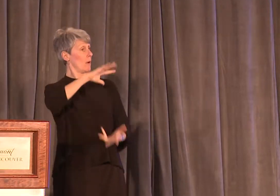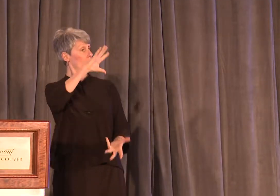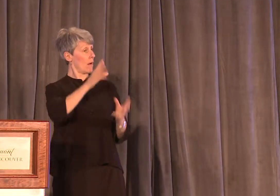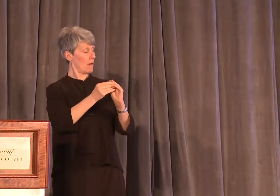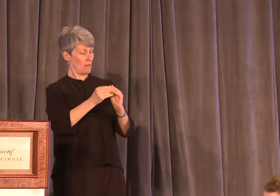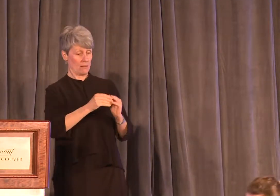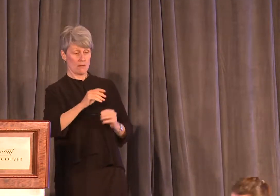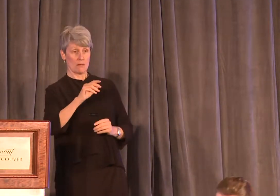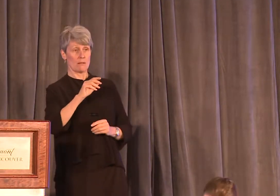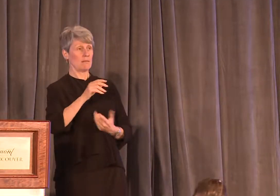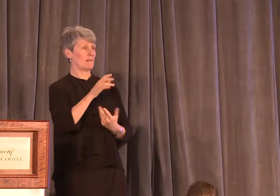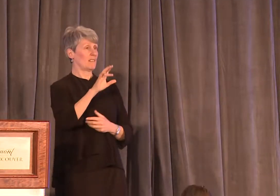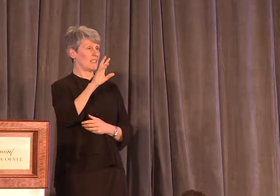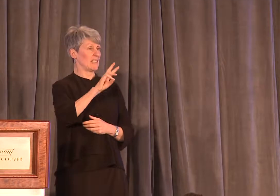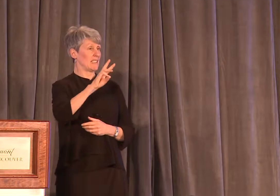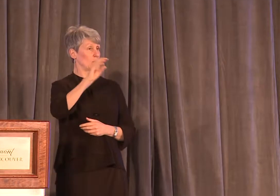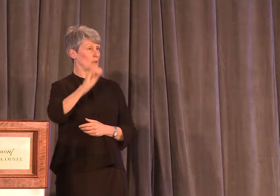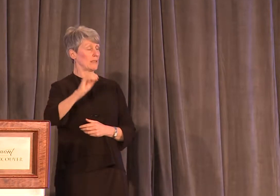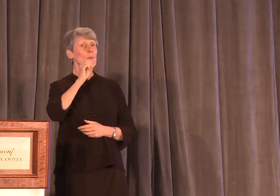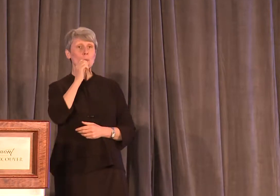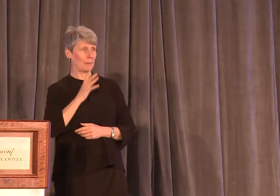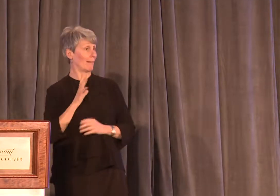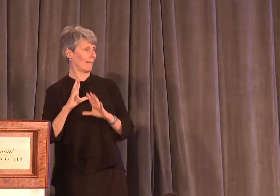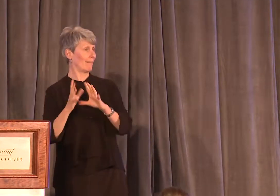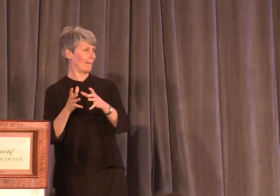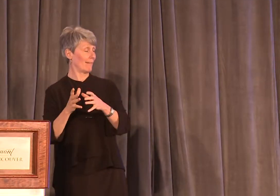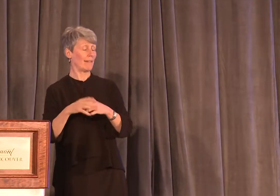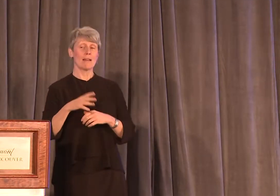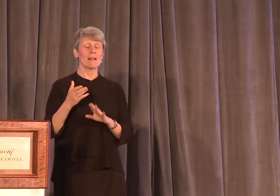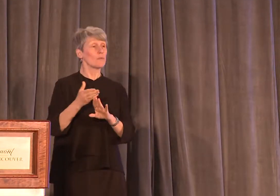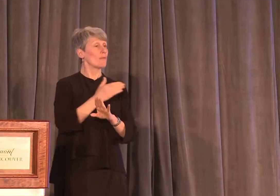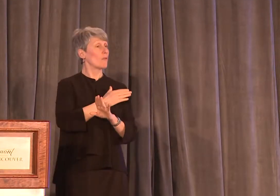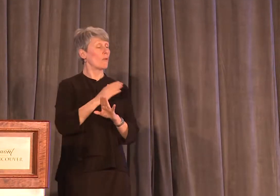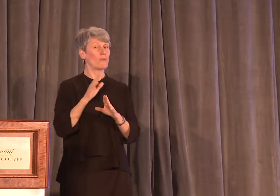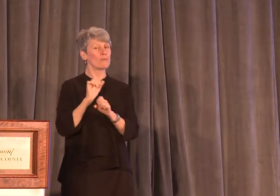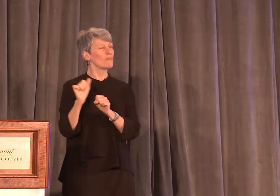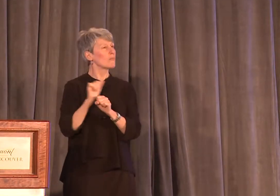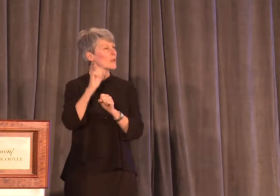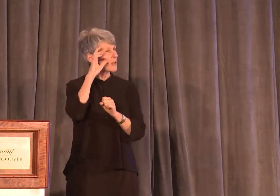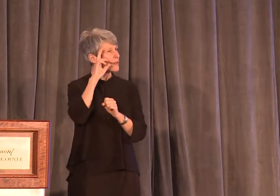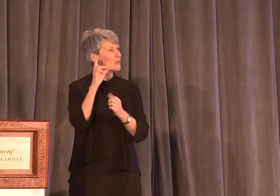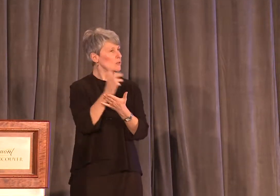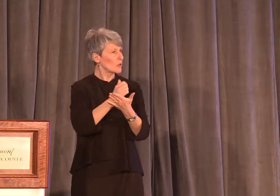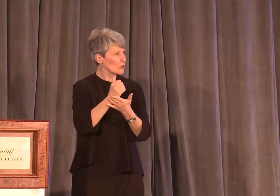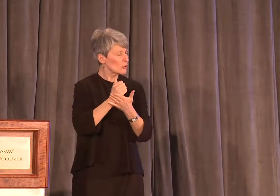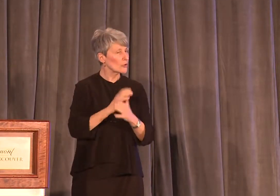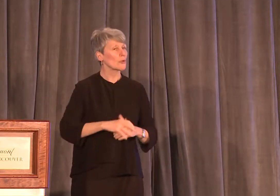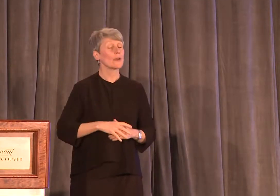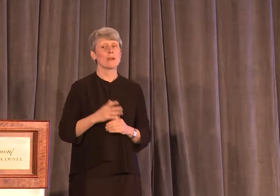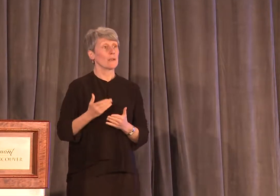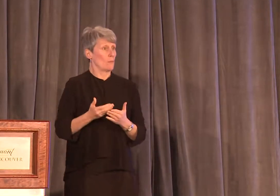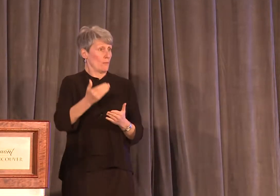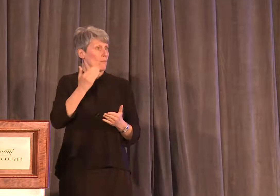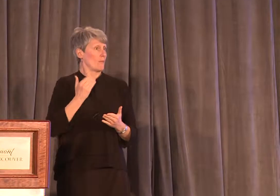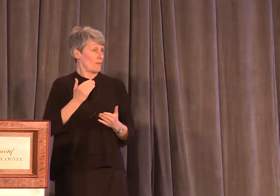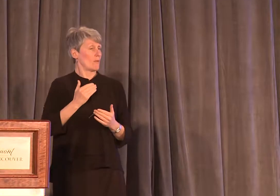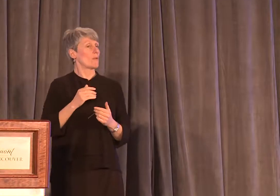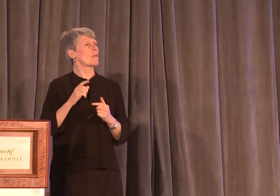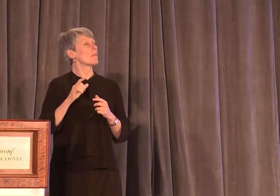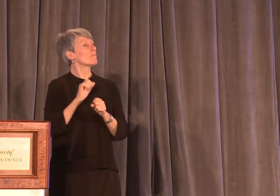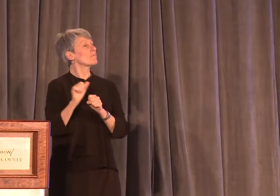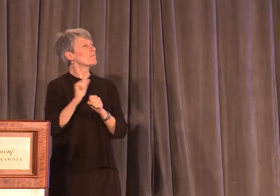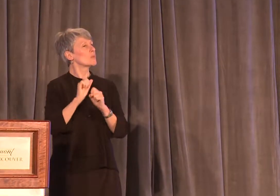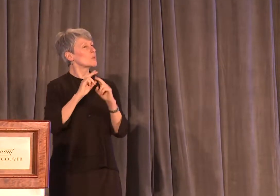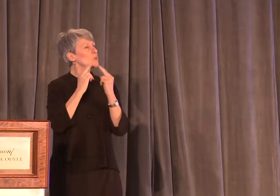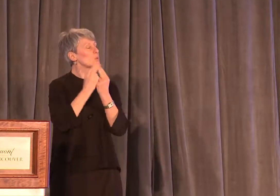Immediately prior to becoming president, Stephanie served as the union's treasurer for three years. Prior to that, she sat on the union's provincial